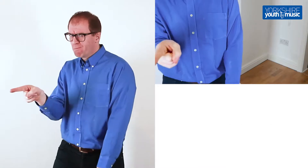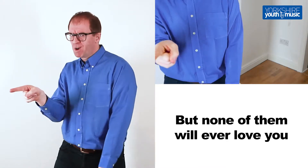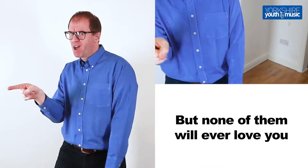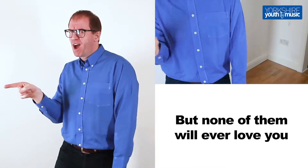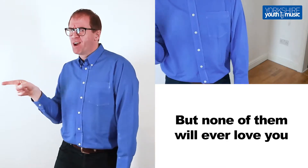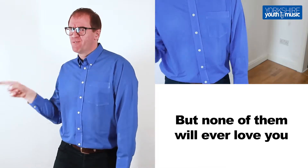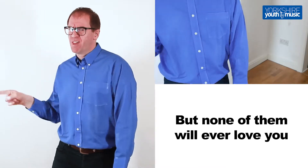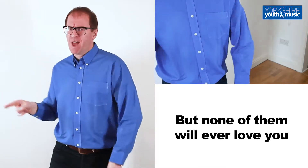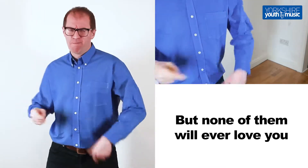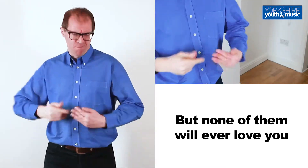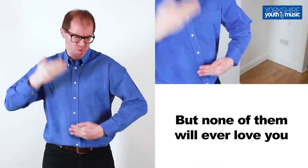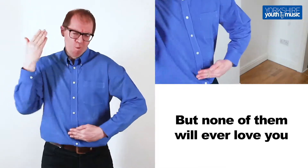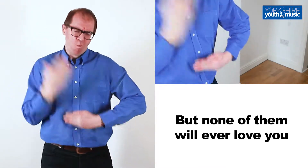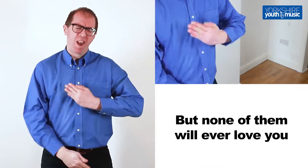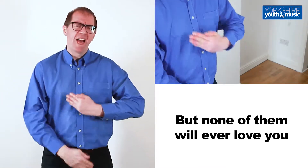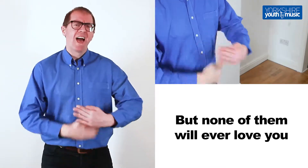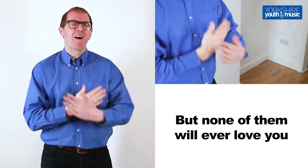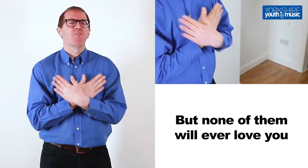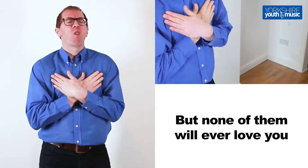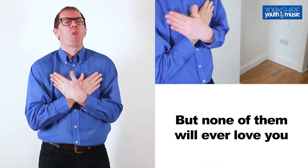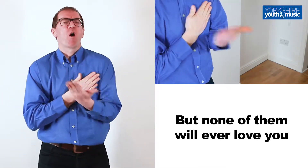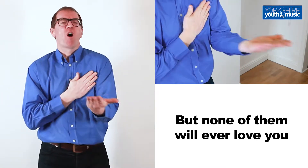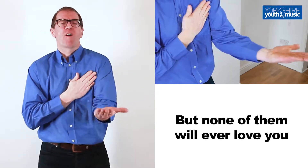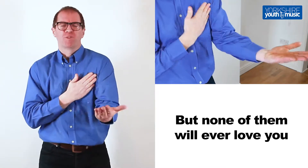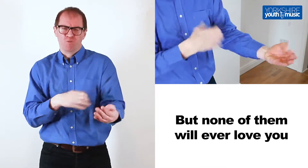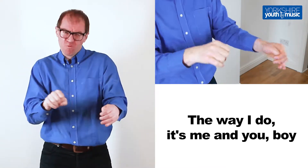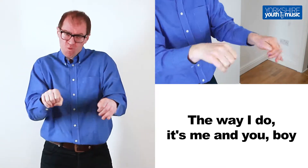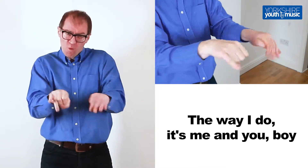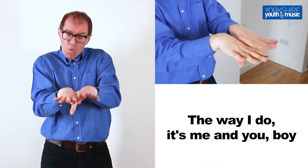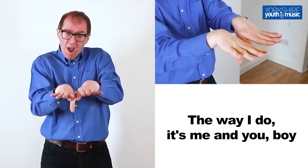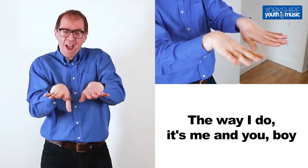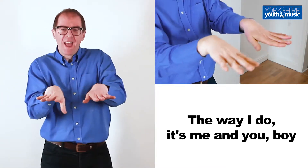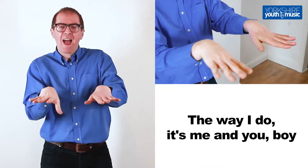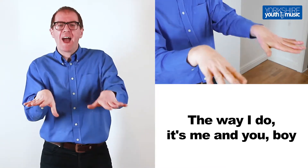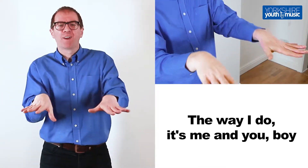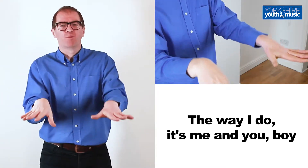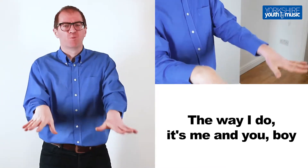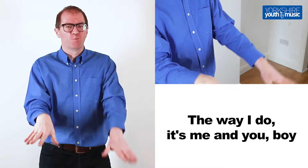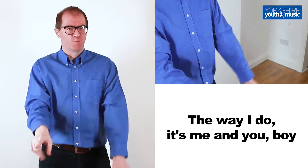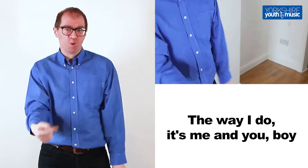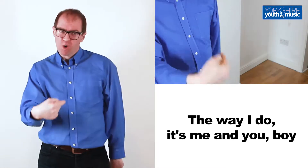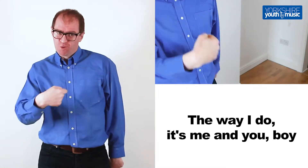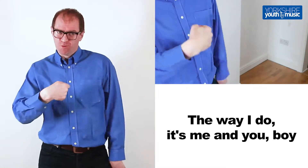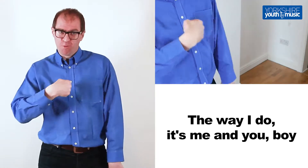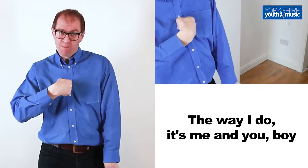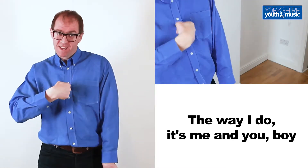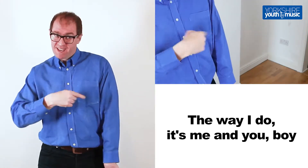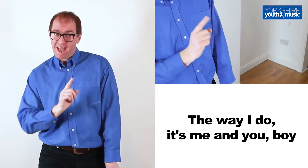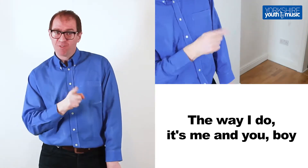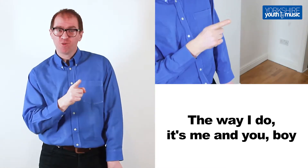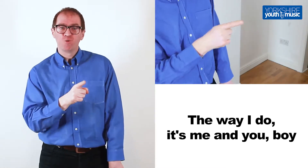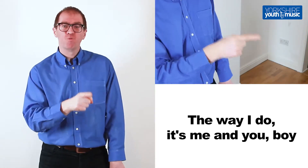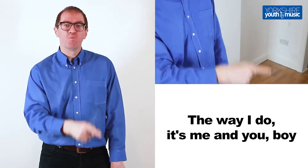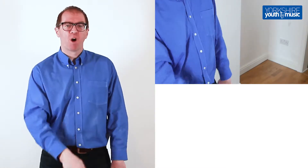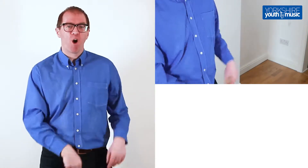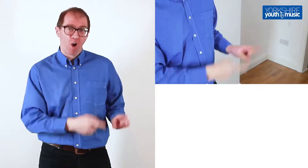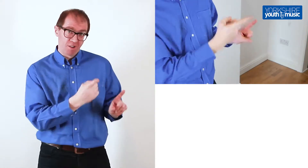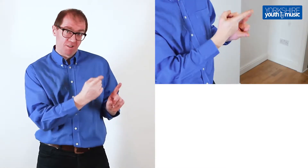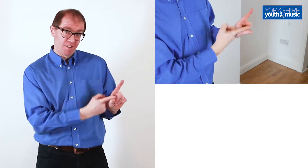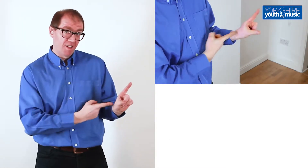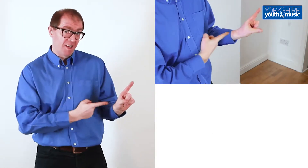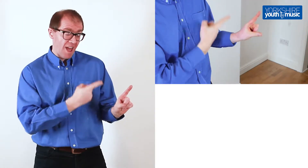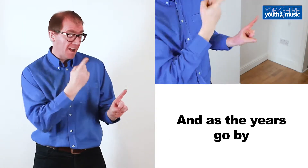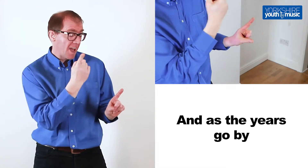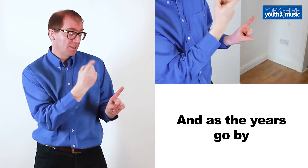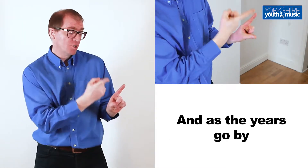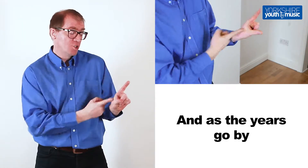but none of them could ever love you the way I do It's me and you, boy